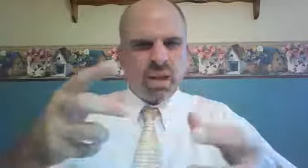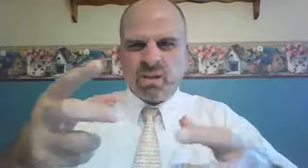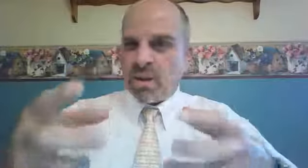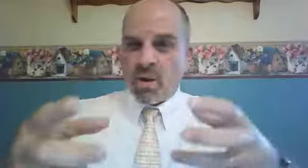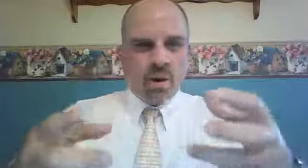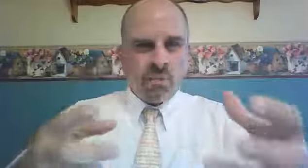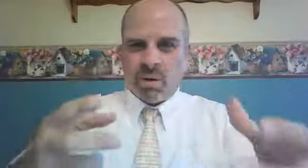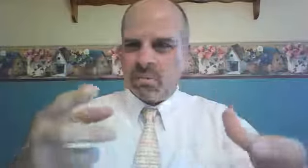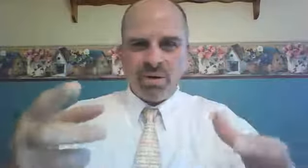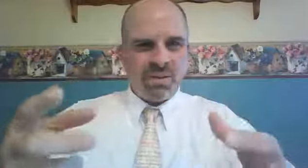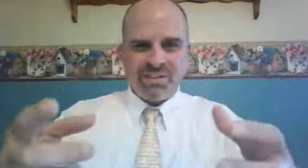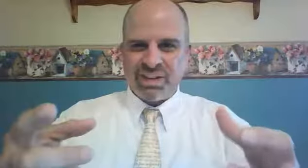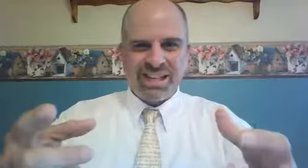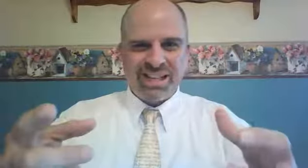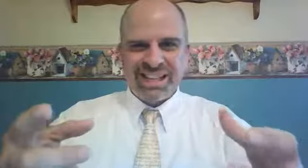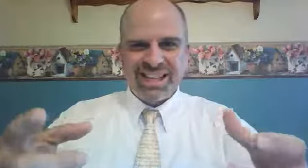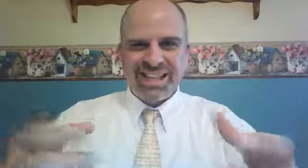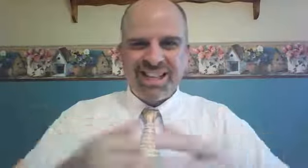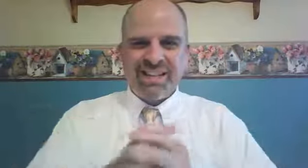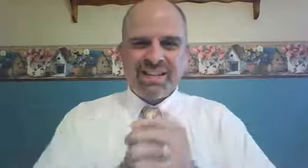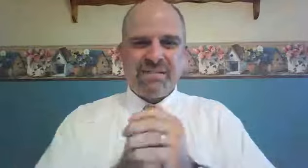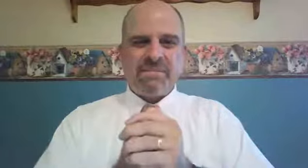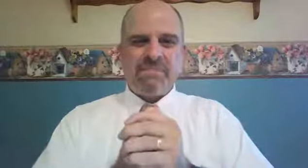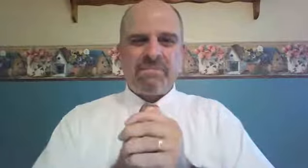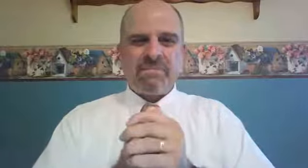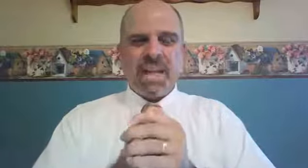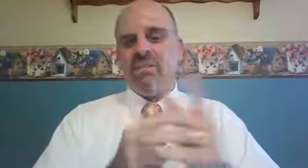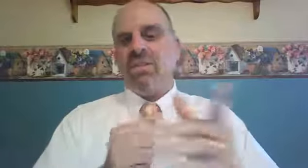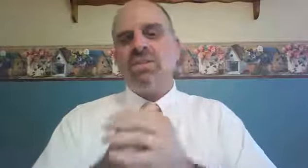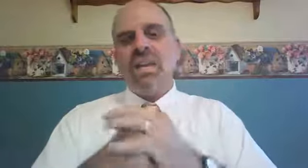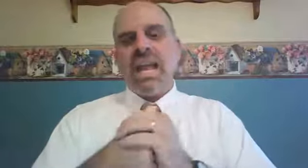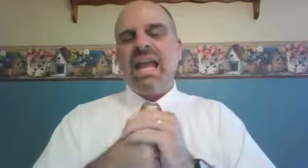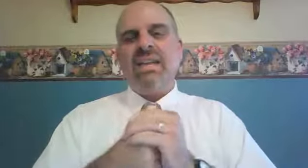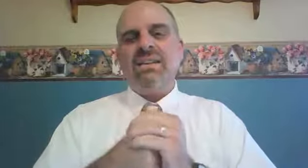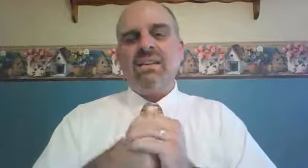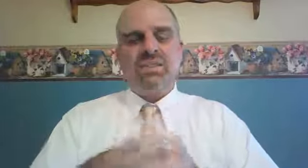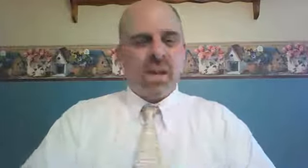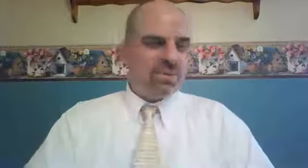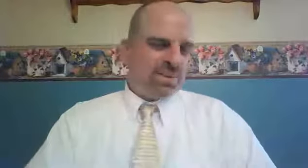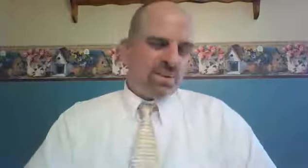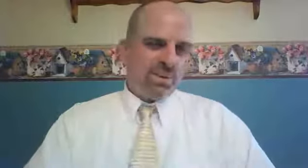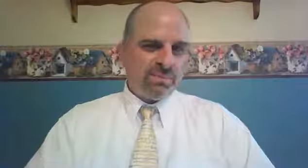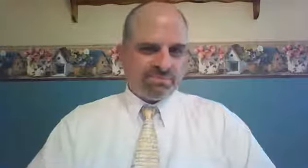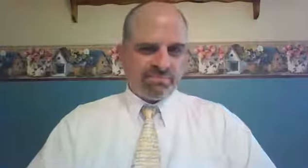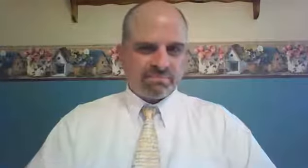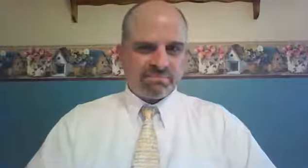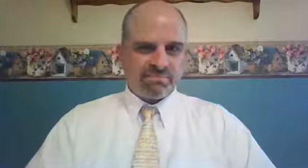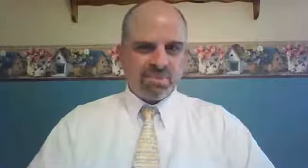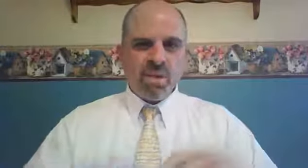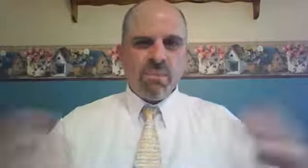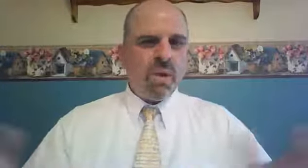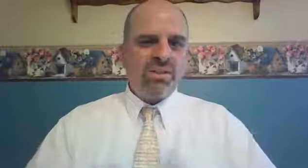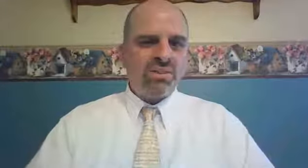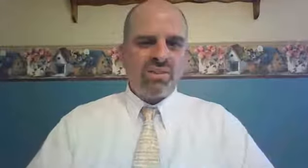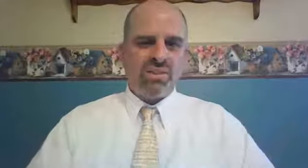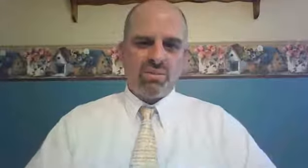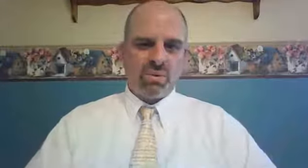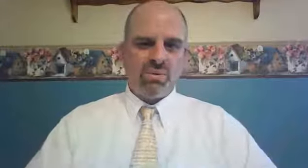better than a hallmark, isn't it? In verse 8 of chapter 2, Boaz says to Ruth,